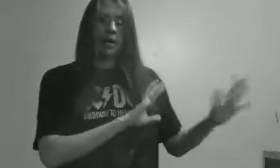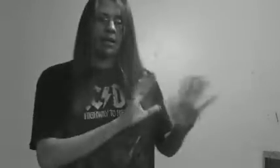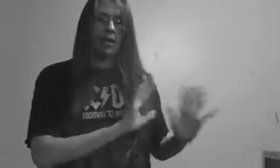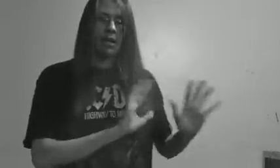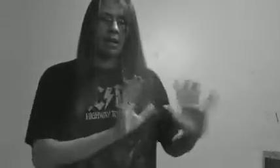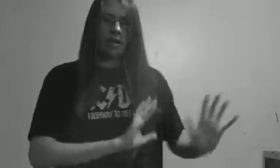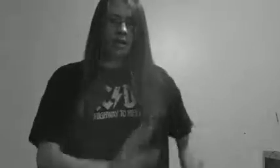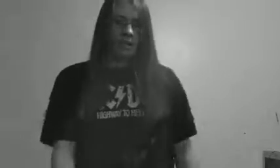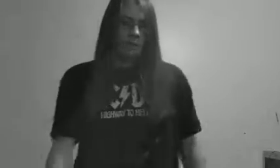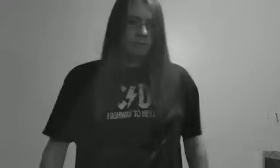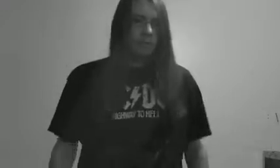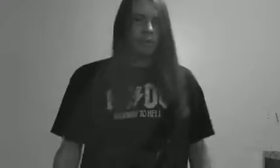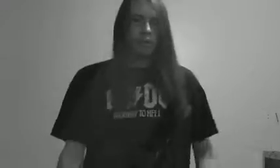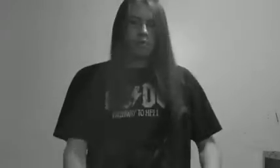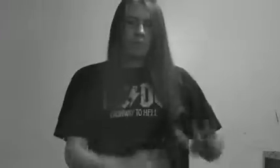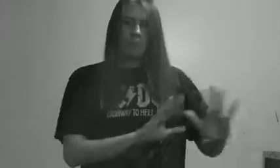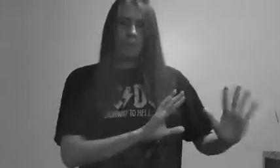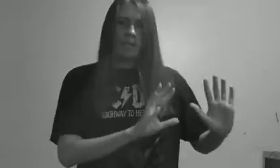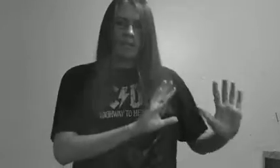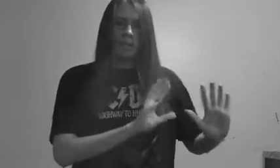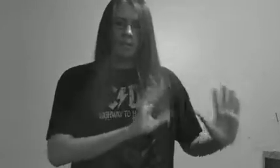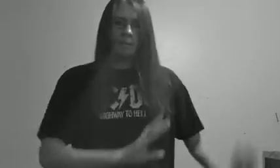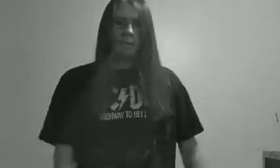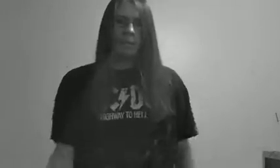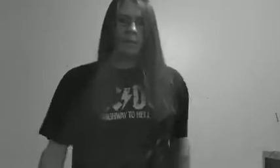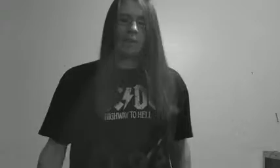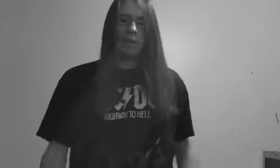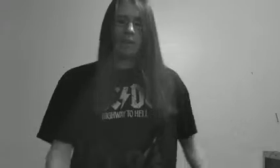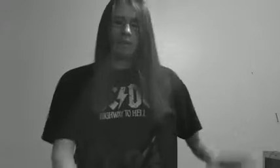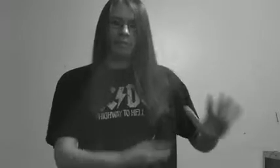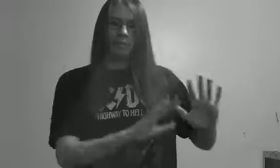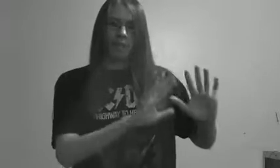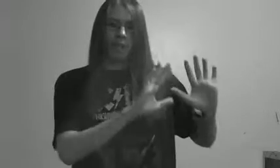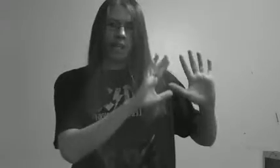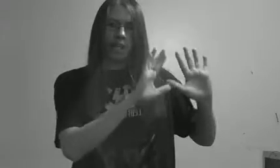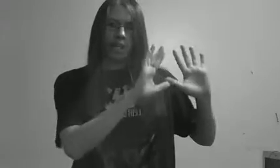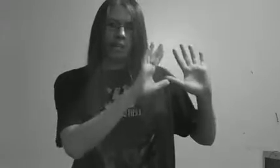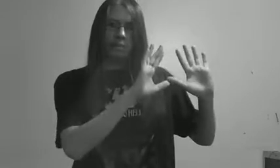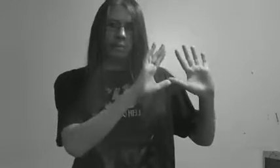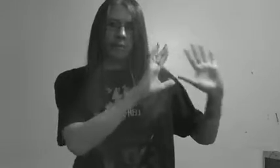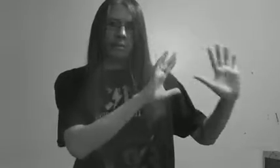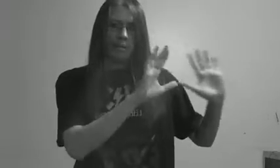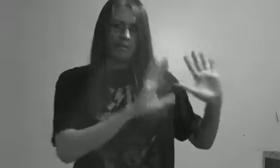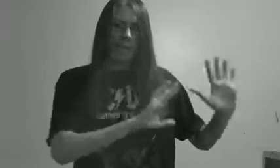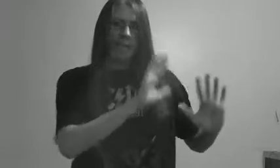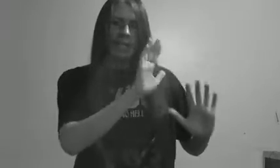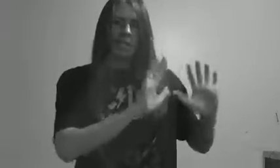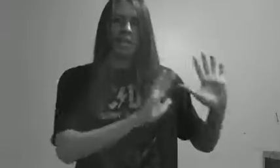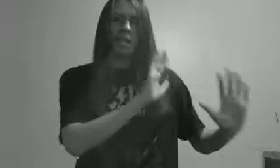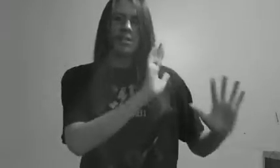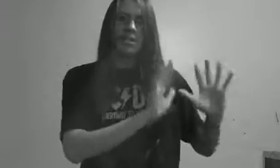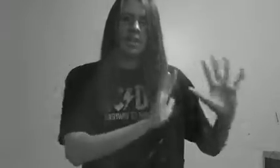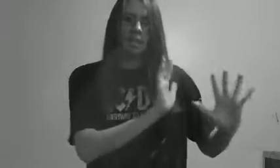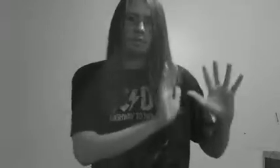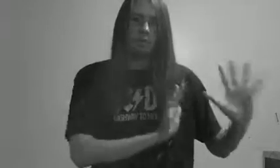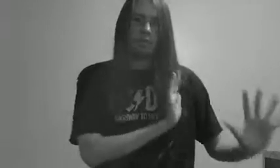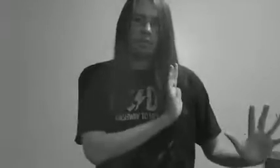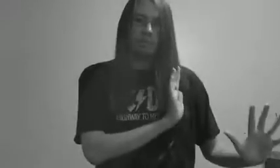my uh, videos. It depends on what video though, like if uh, probably mainly the Aussie the Devil Talks